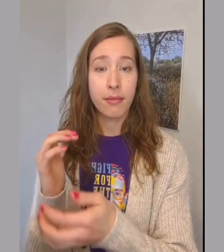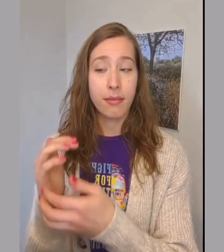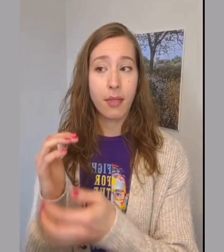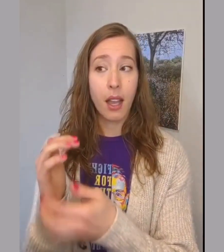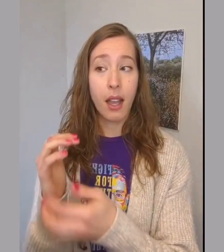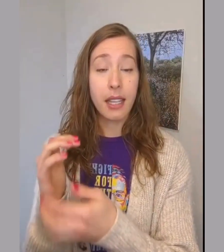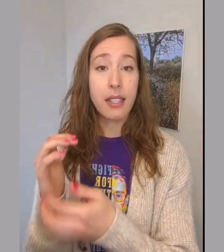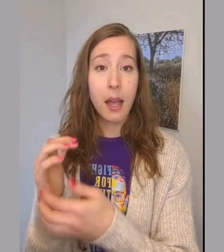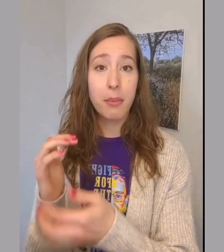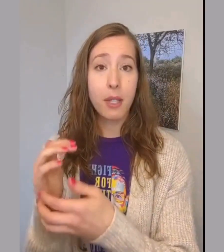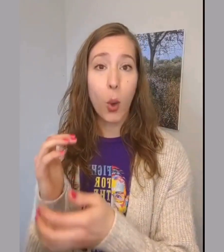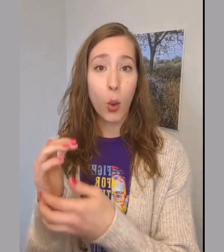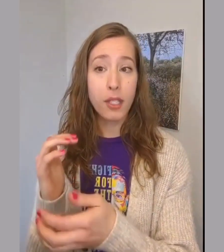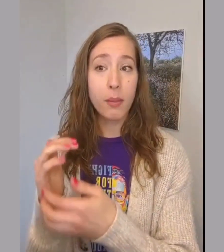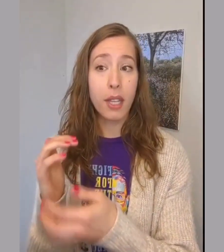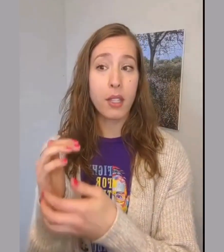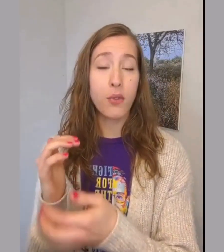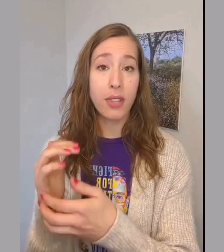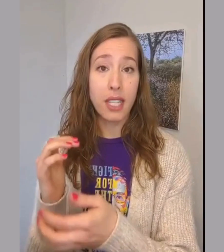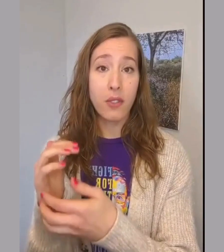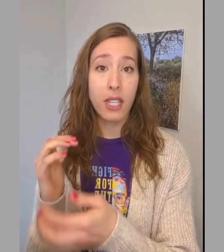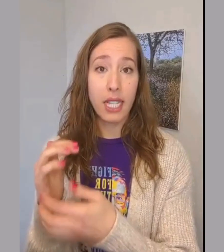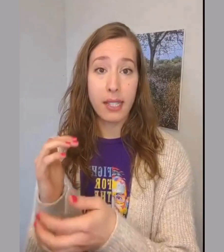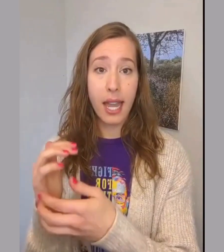I accept and hold space for these feelings now.